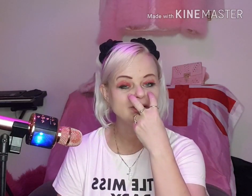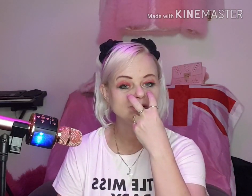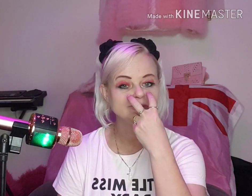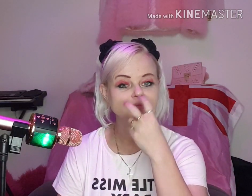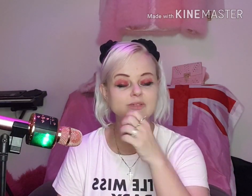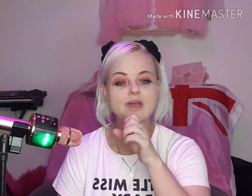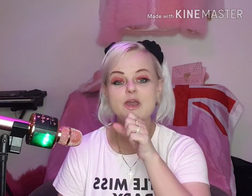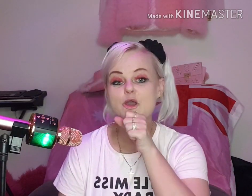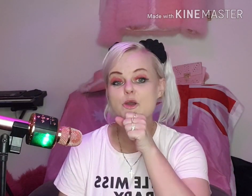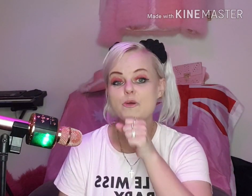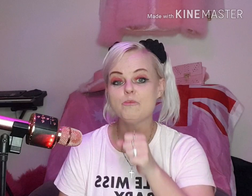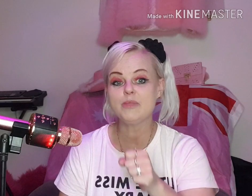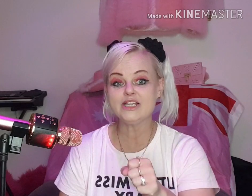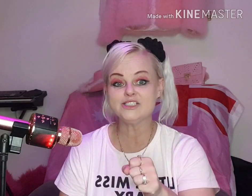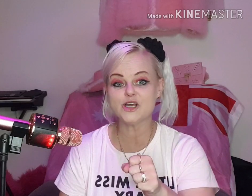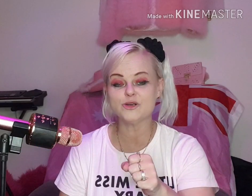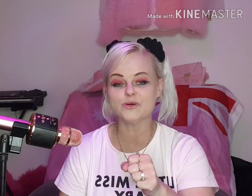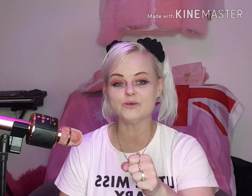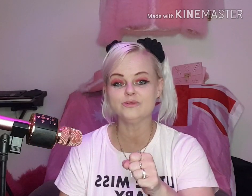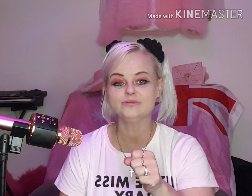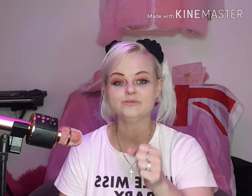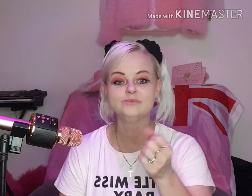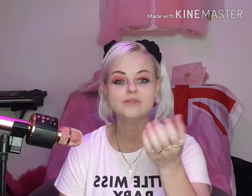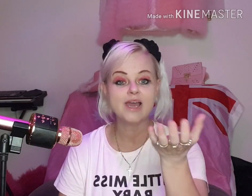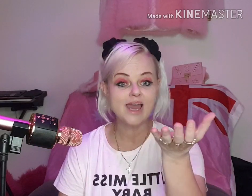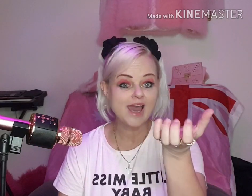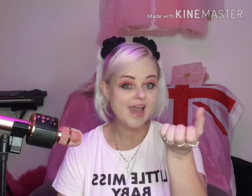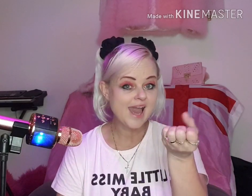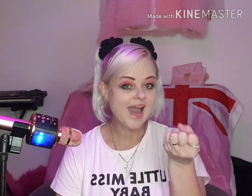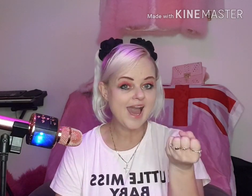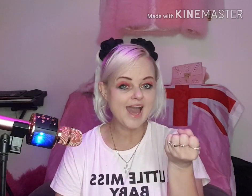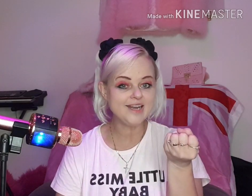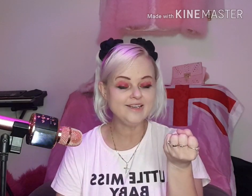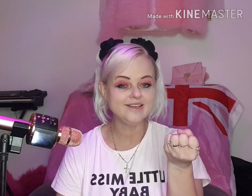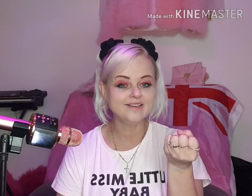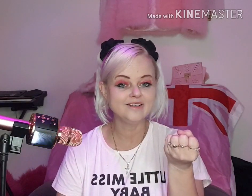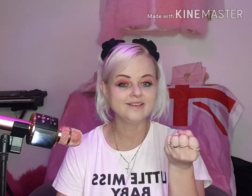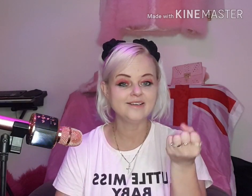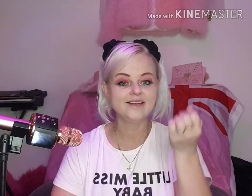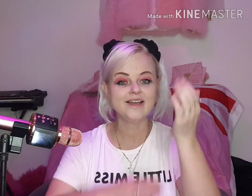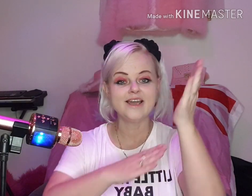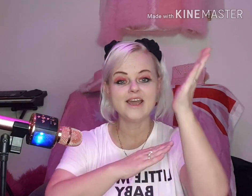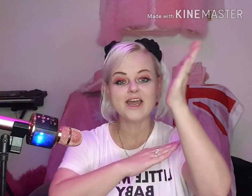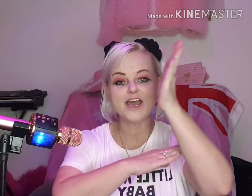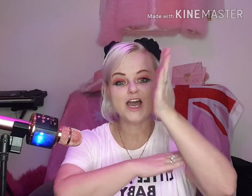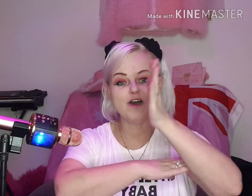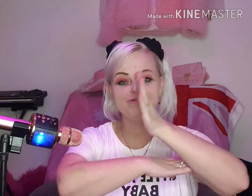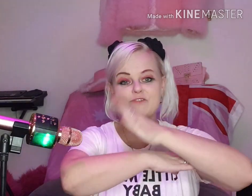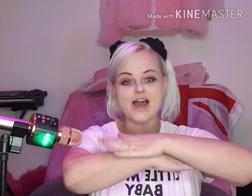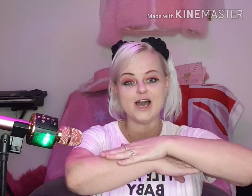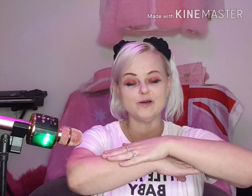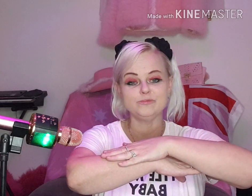MacDonald had a farm. farm.